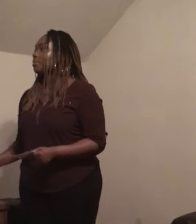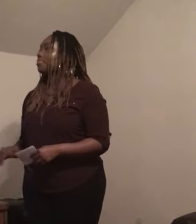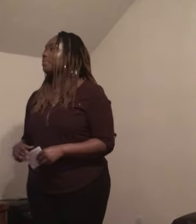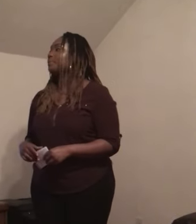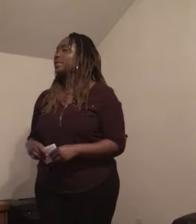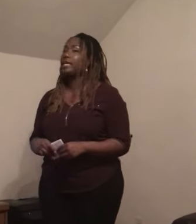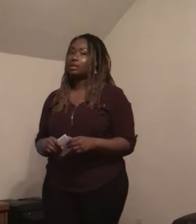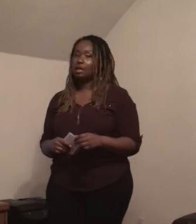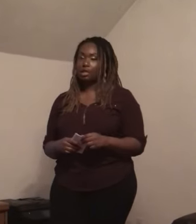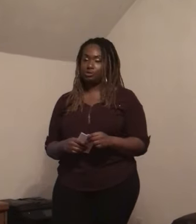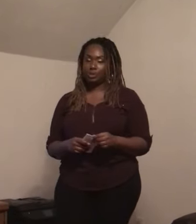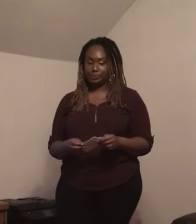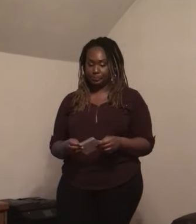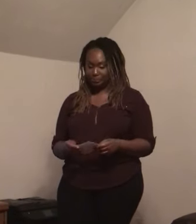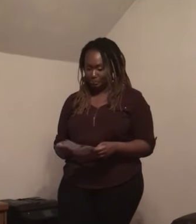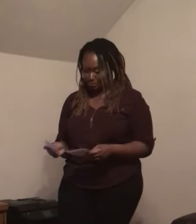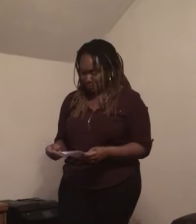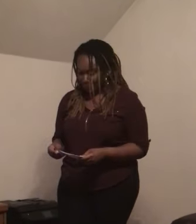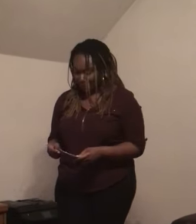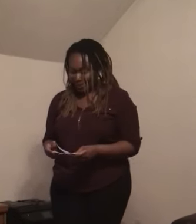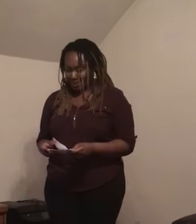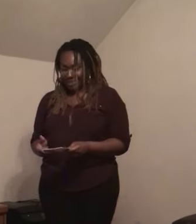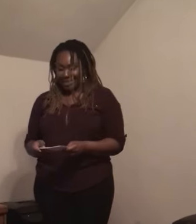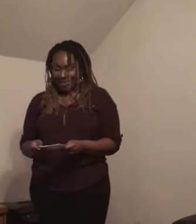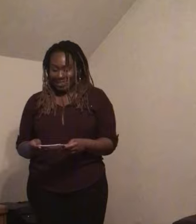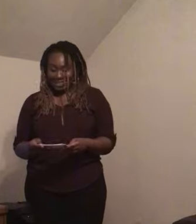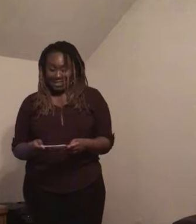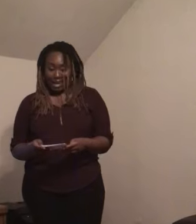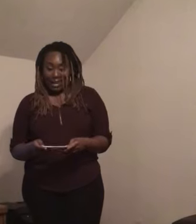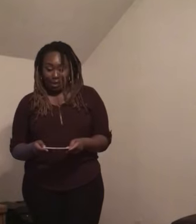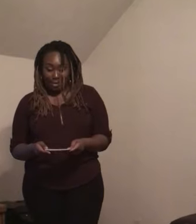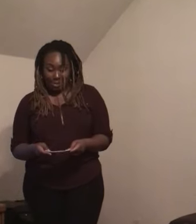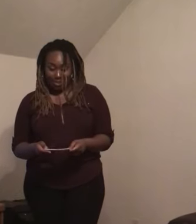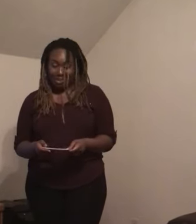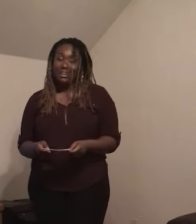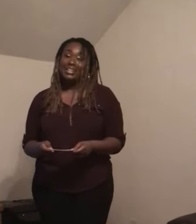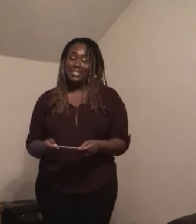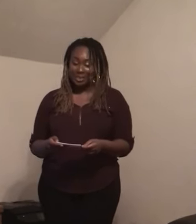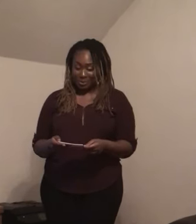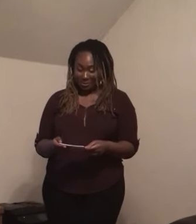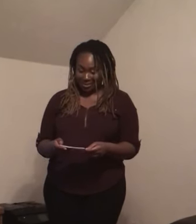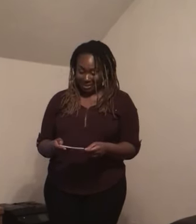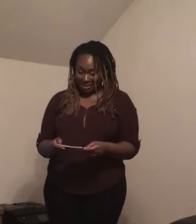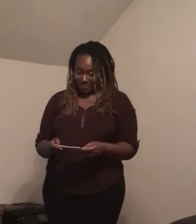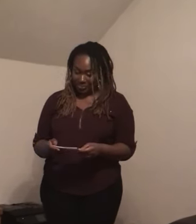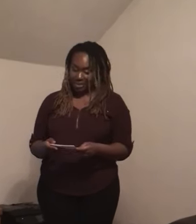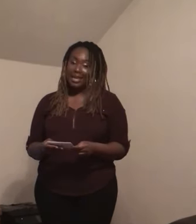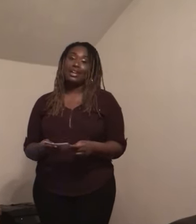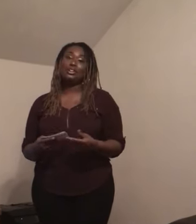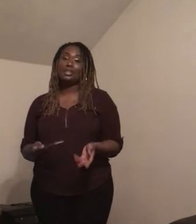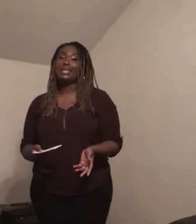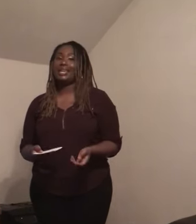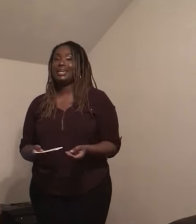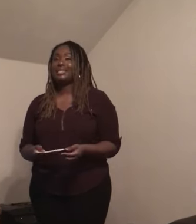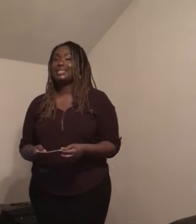In conclusion, sign language should be taught in schools at an early age.